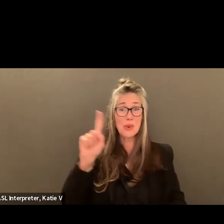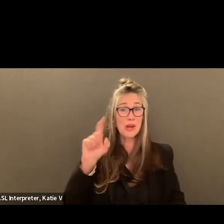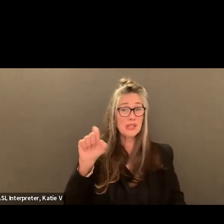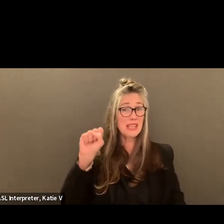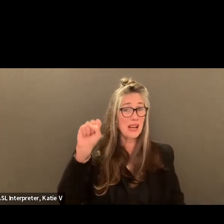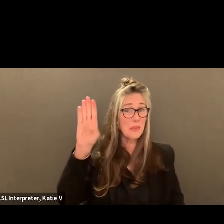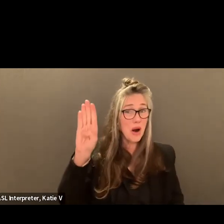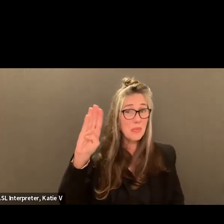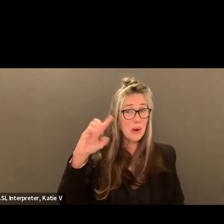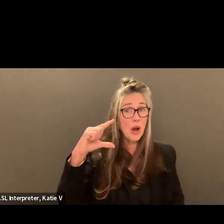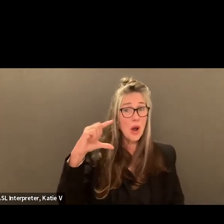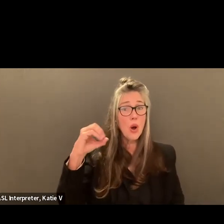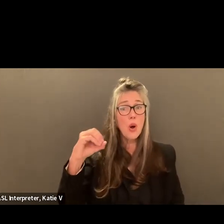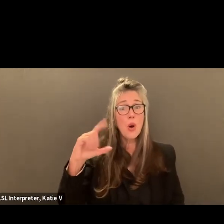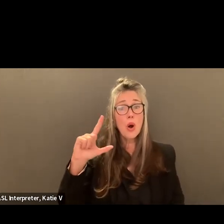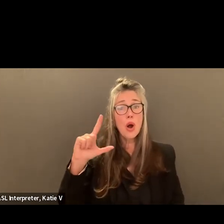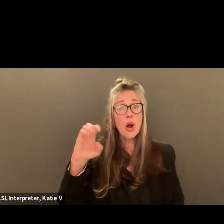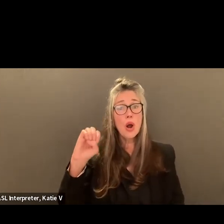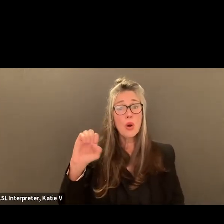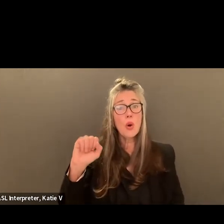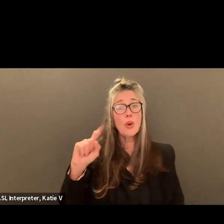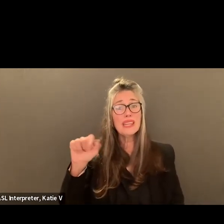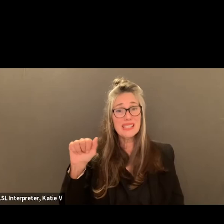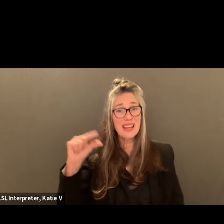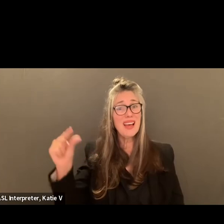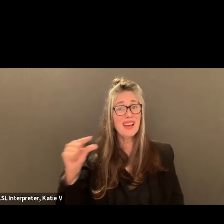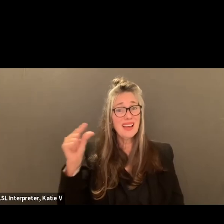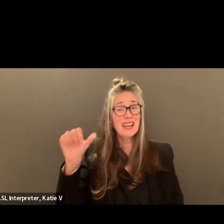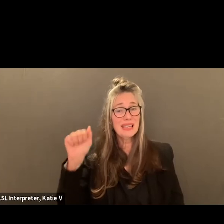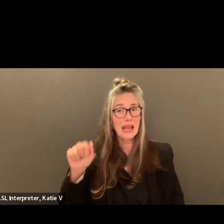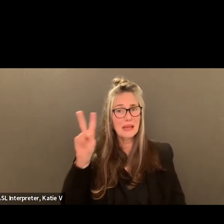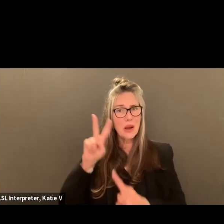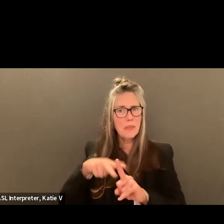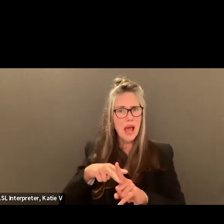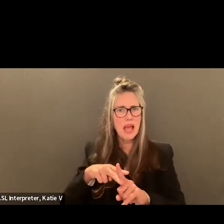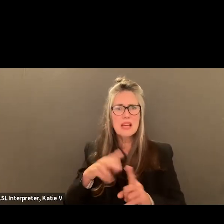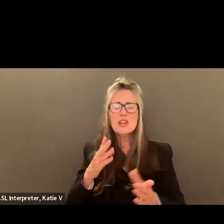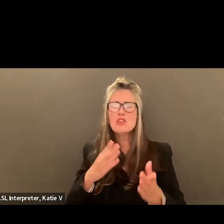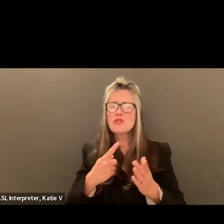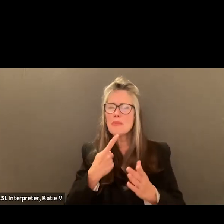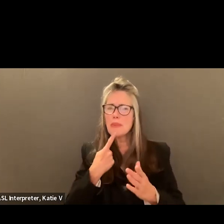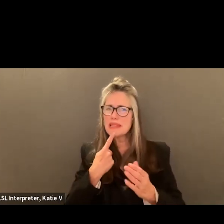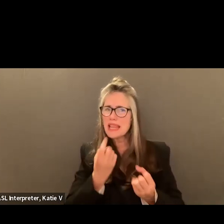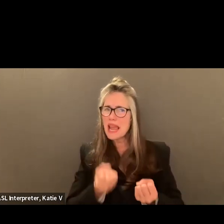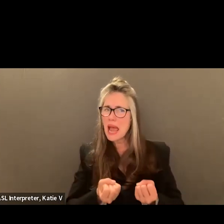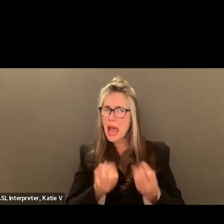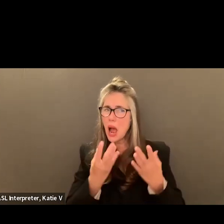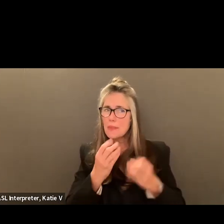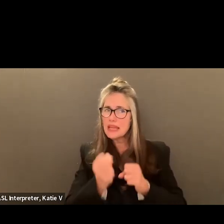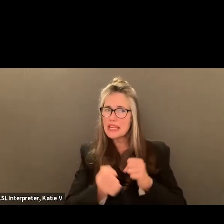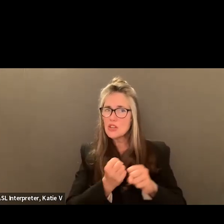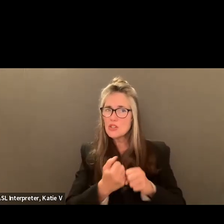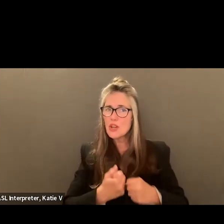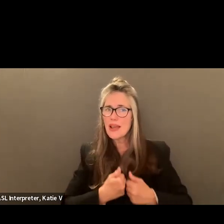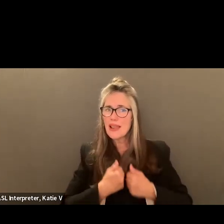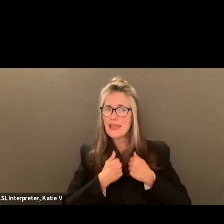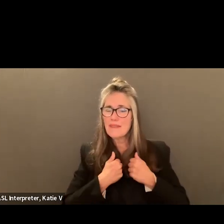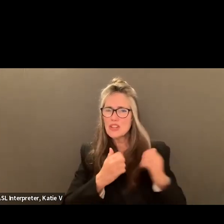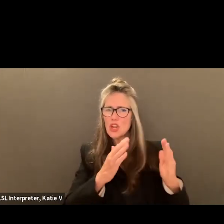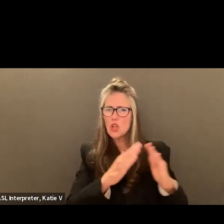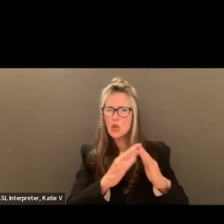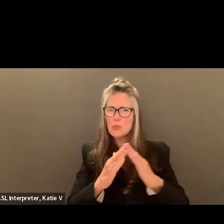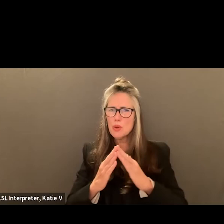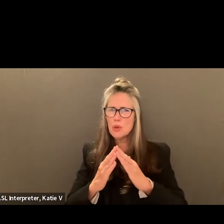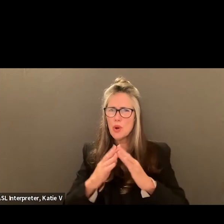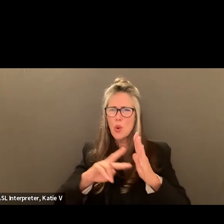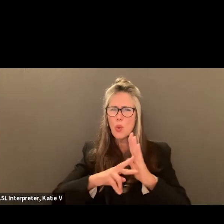or Goleta may apply. So I would clarify that. How many years residing you mean in the community? And what do